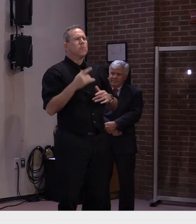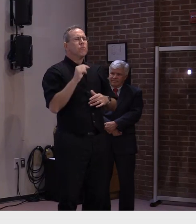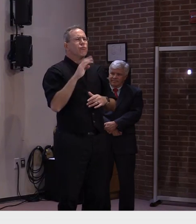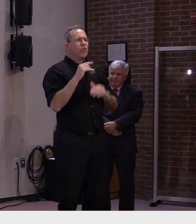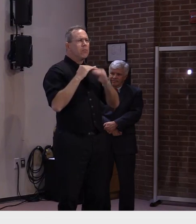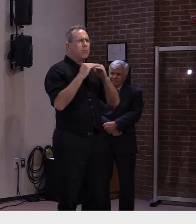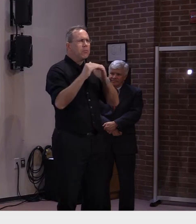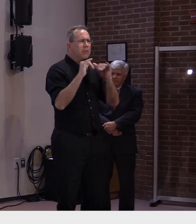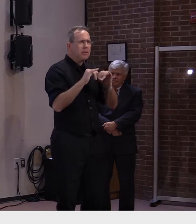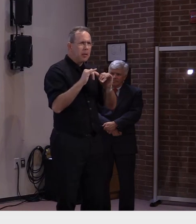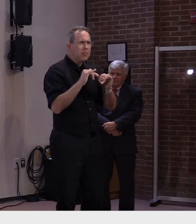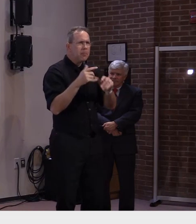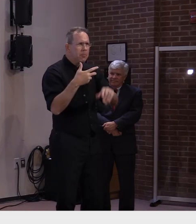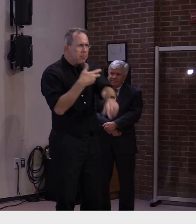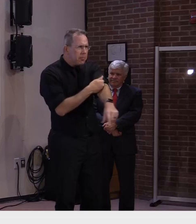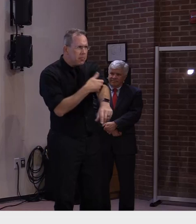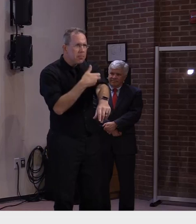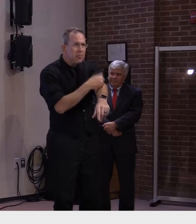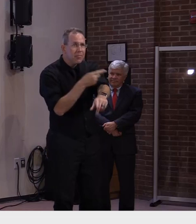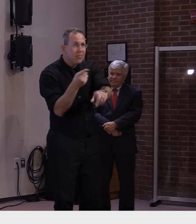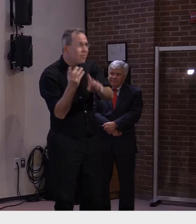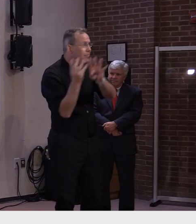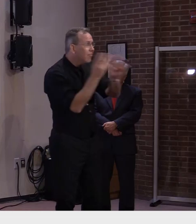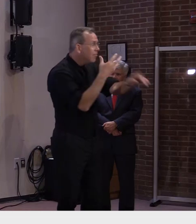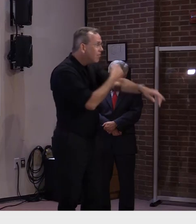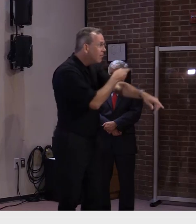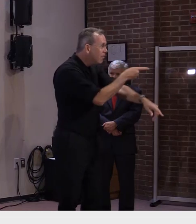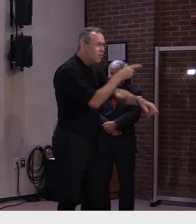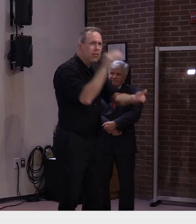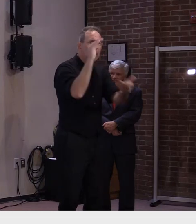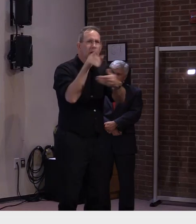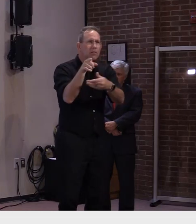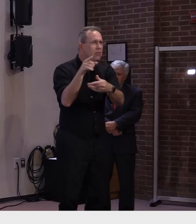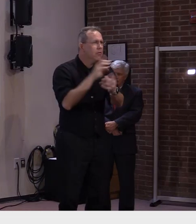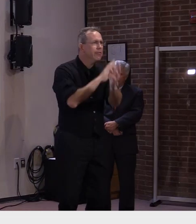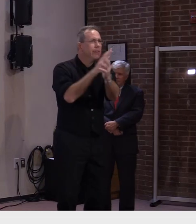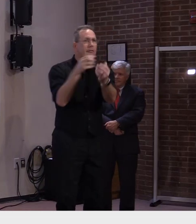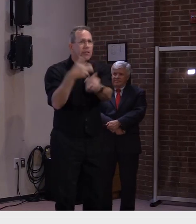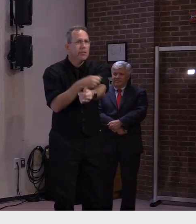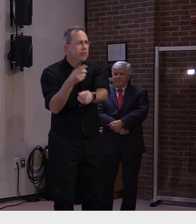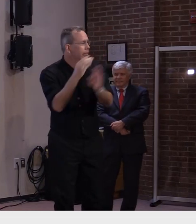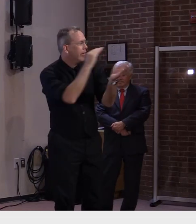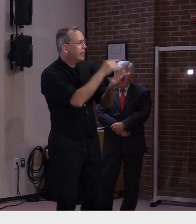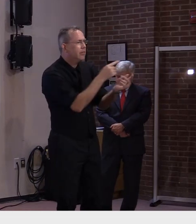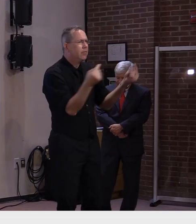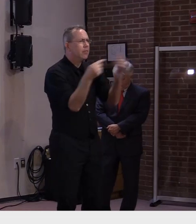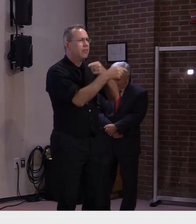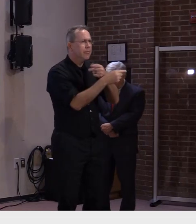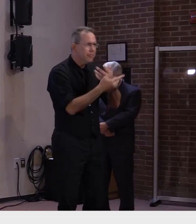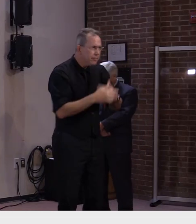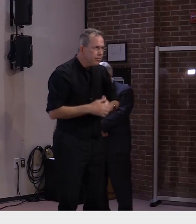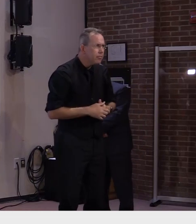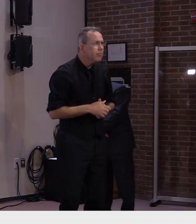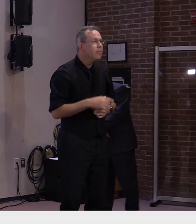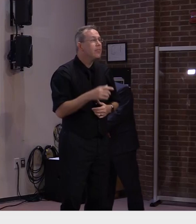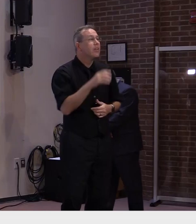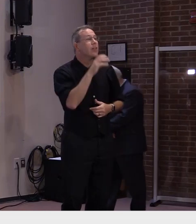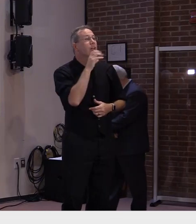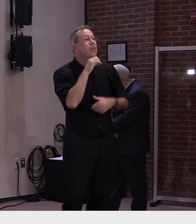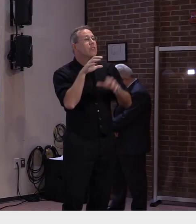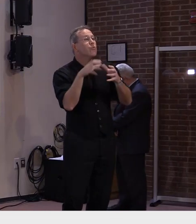On the age, we did find that the vaccination rates are going up more quickly in the younger populations of the population that are less vaccinated,